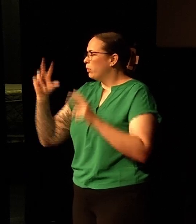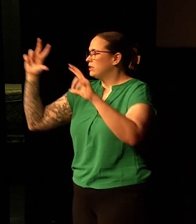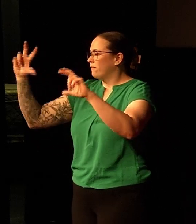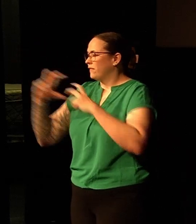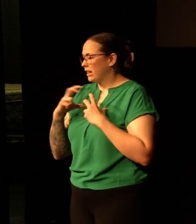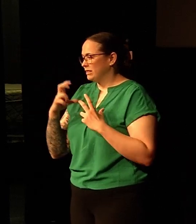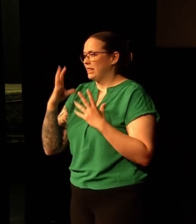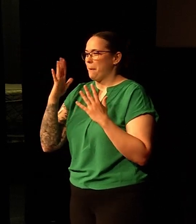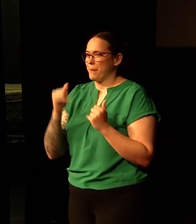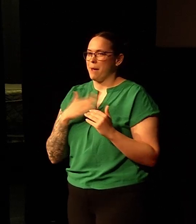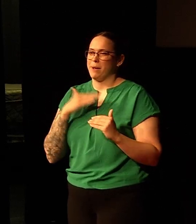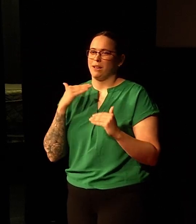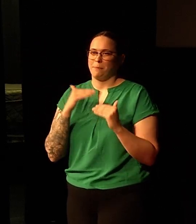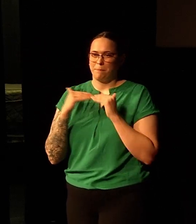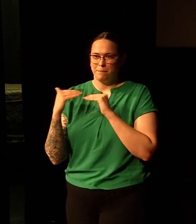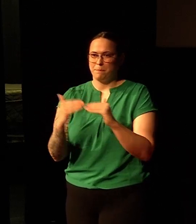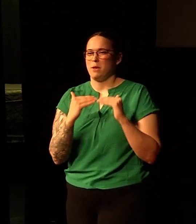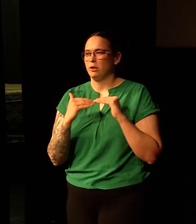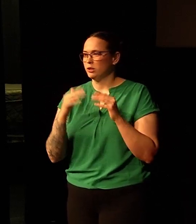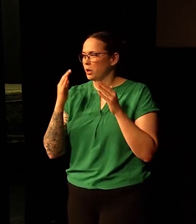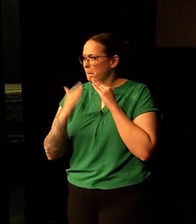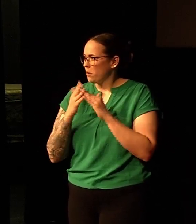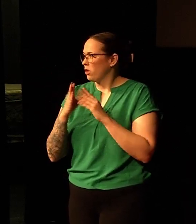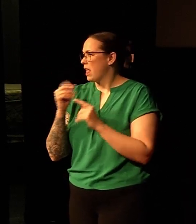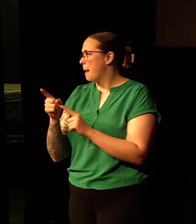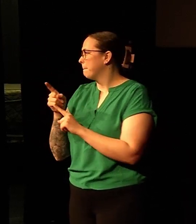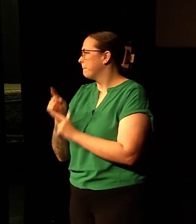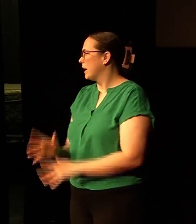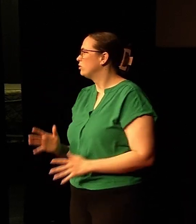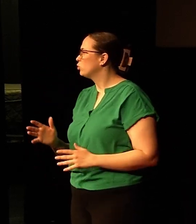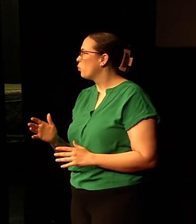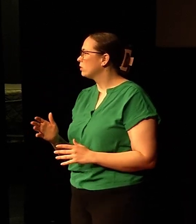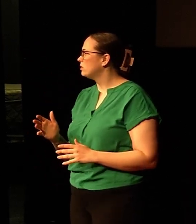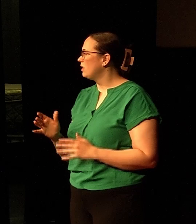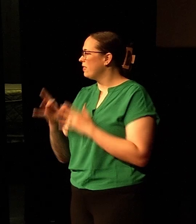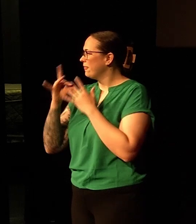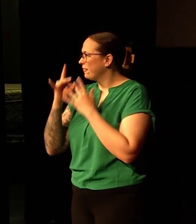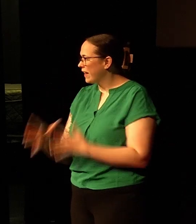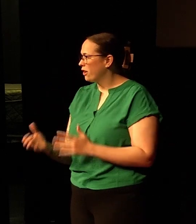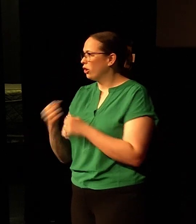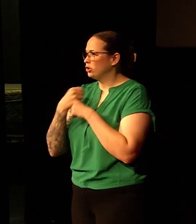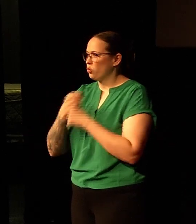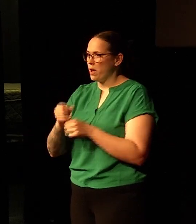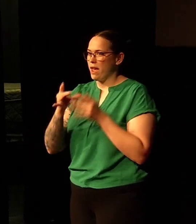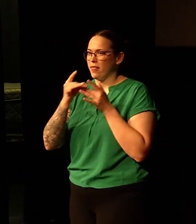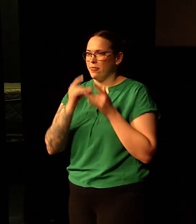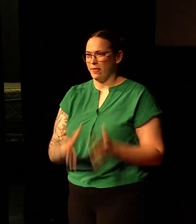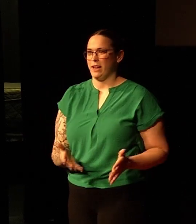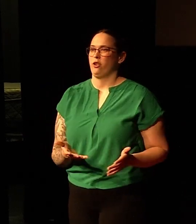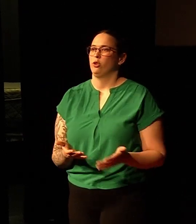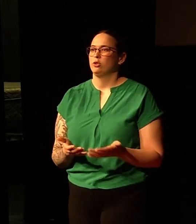I was invested in by my peers, in my community, in my mentors. Leaders create leaders.